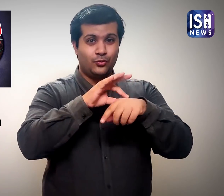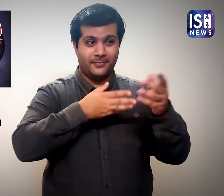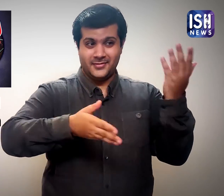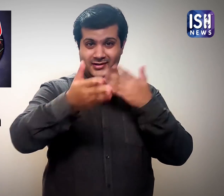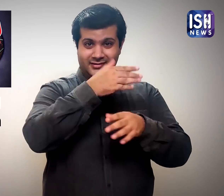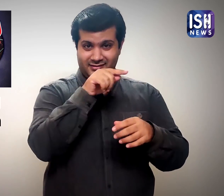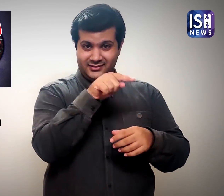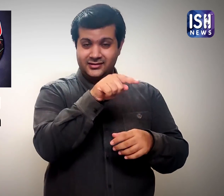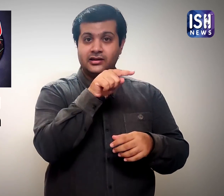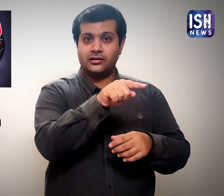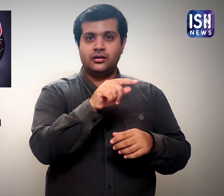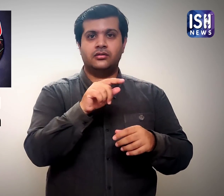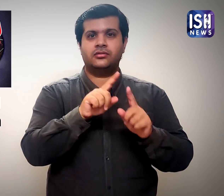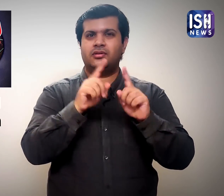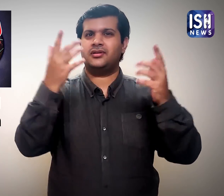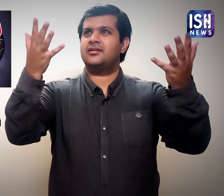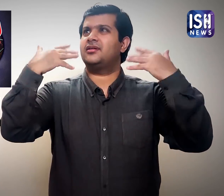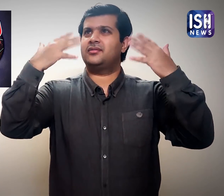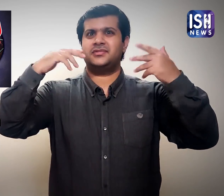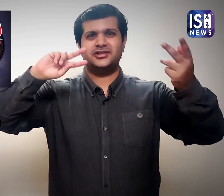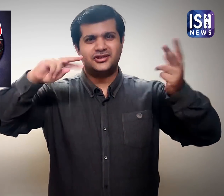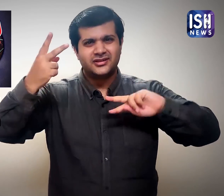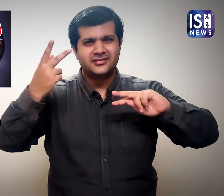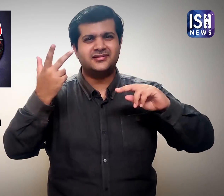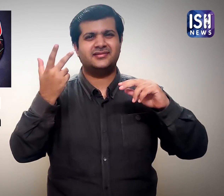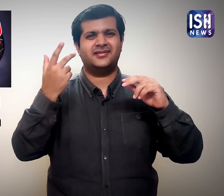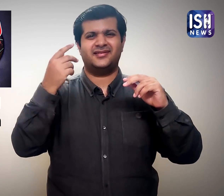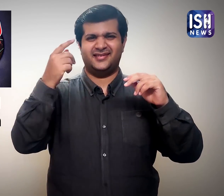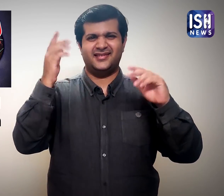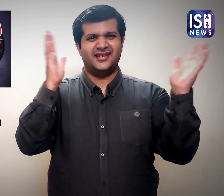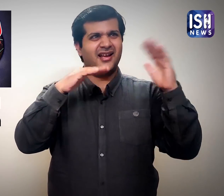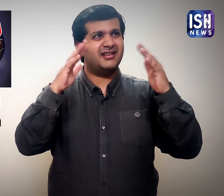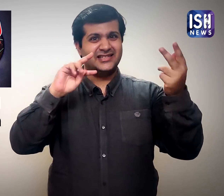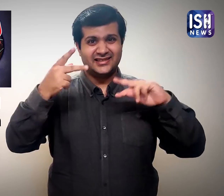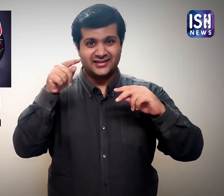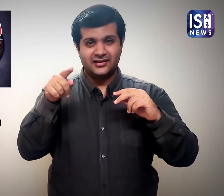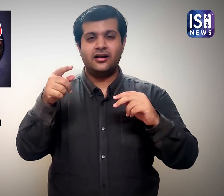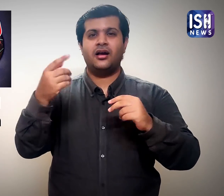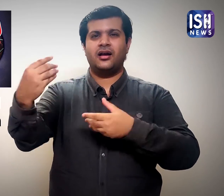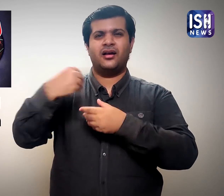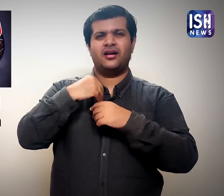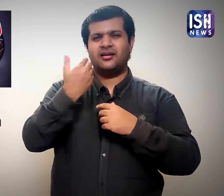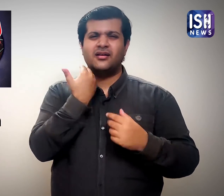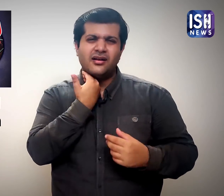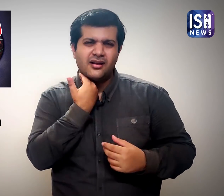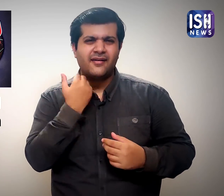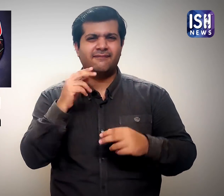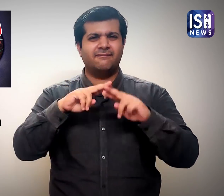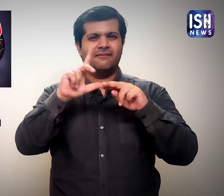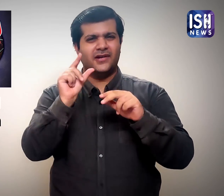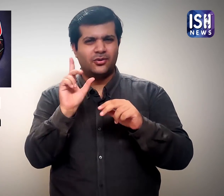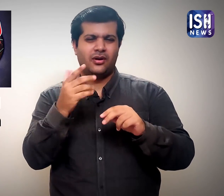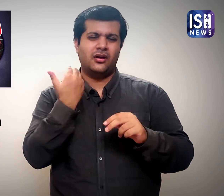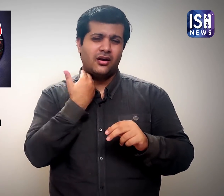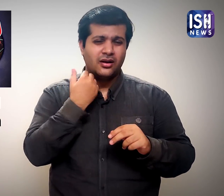Usually when humans get infected with seasonal flu, they recover